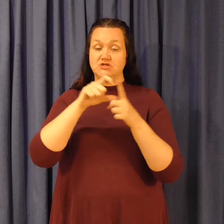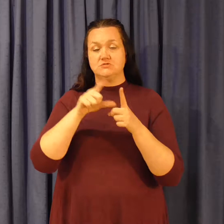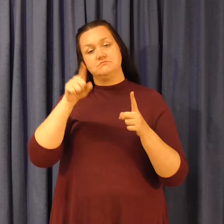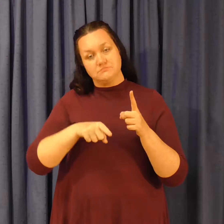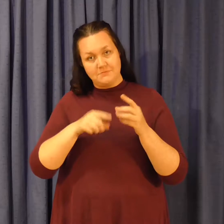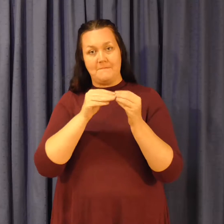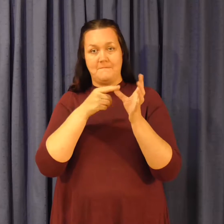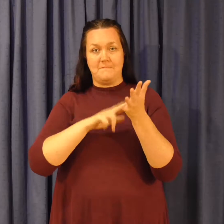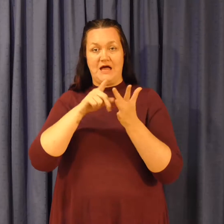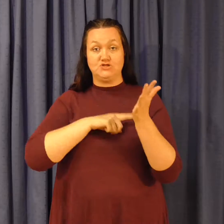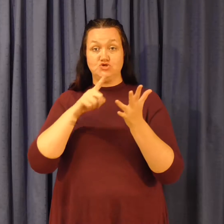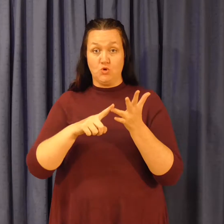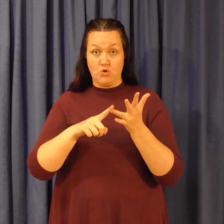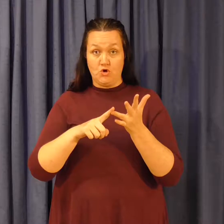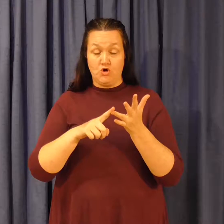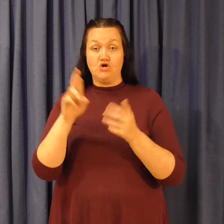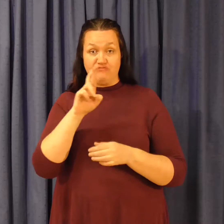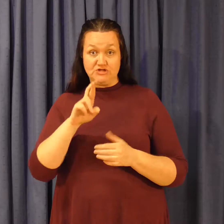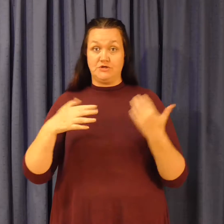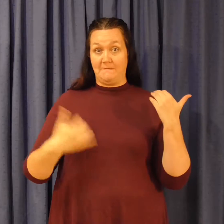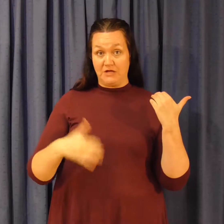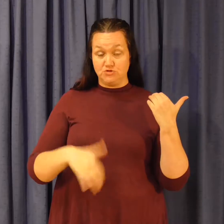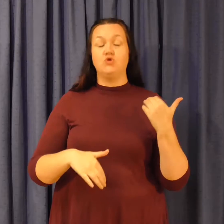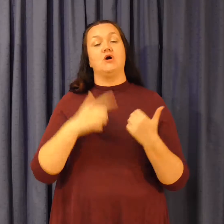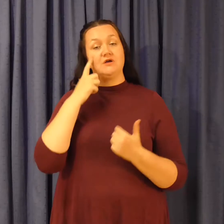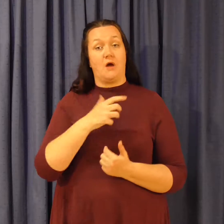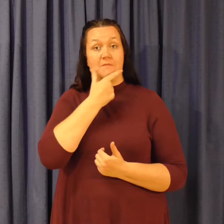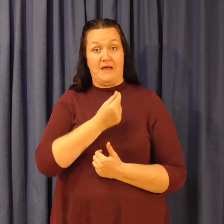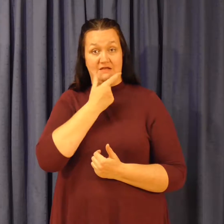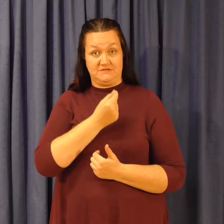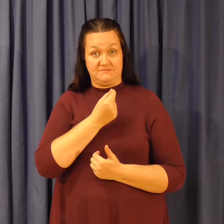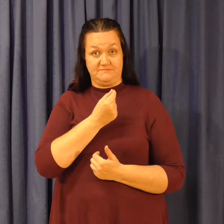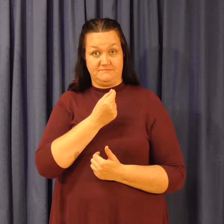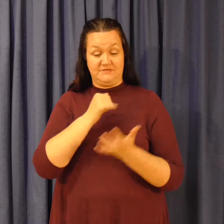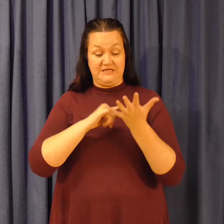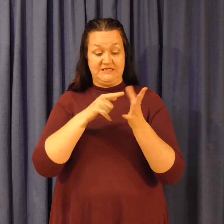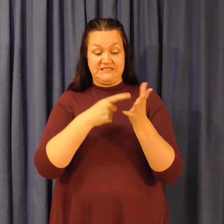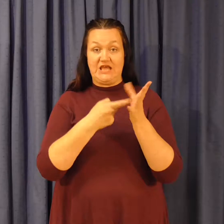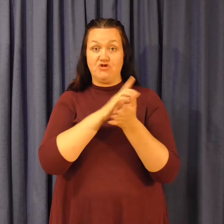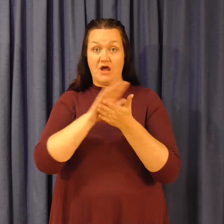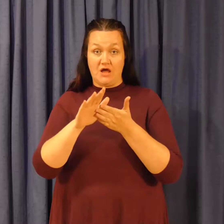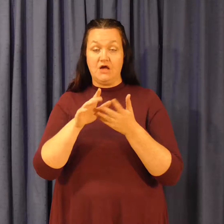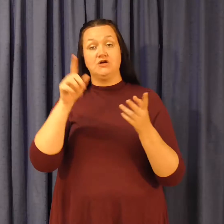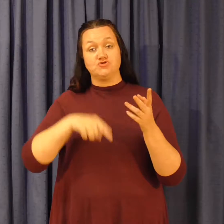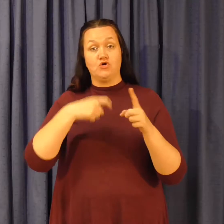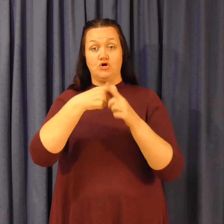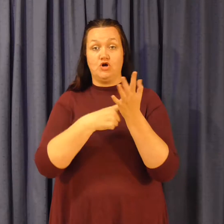banjo, a young man Sarah, stroke, crusty, a young woman